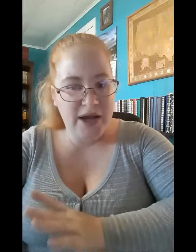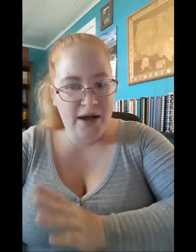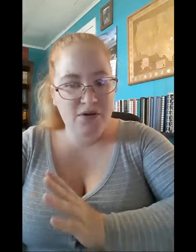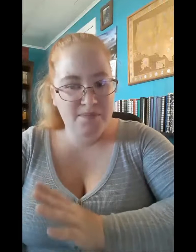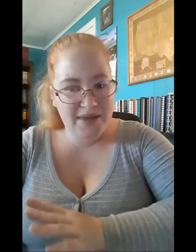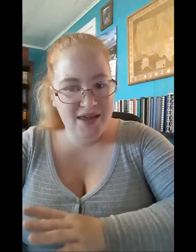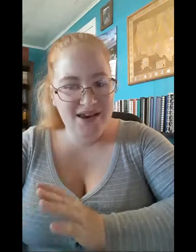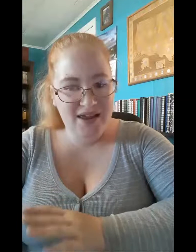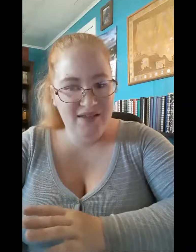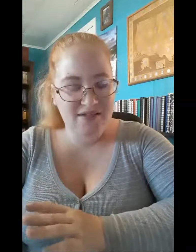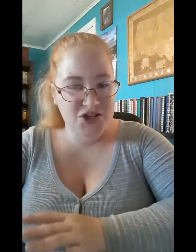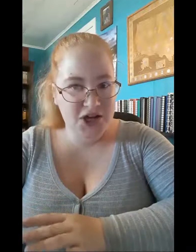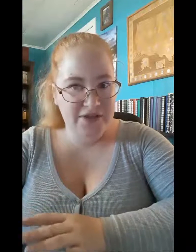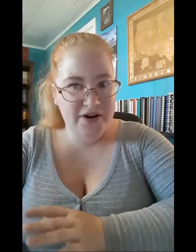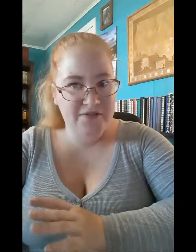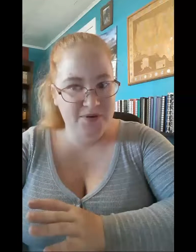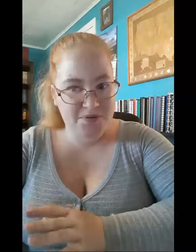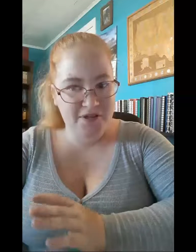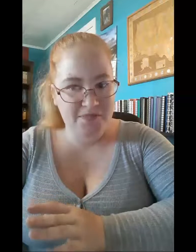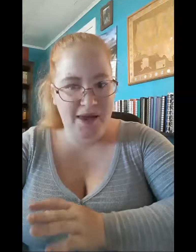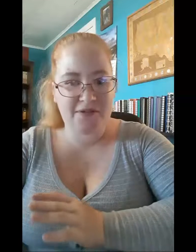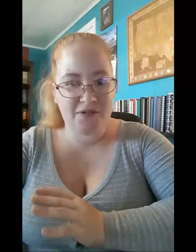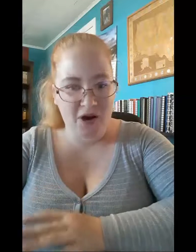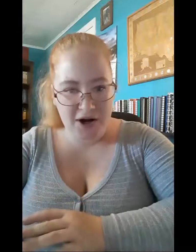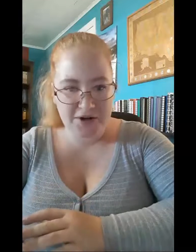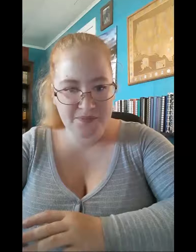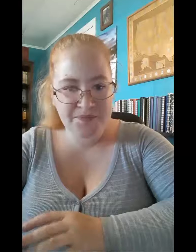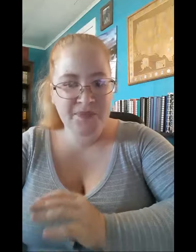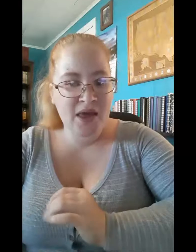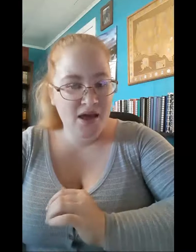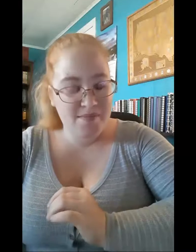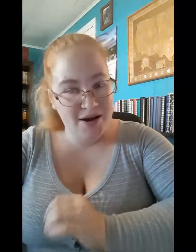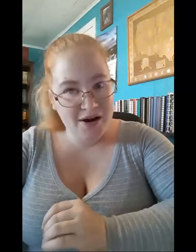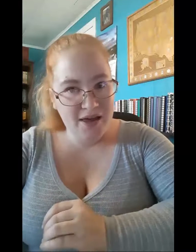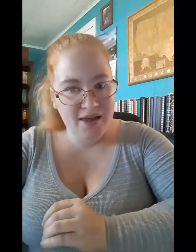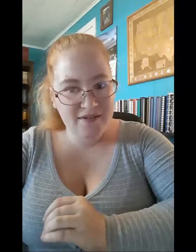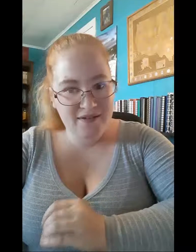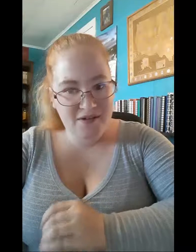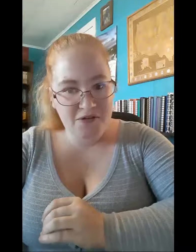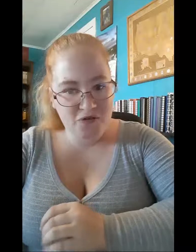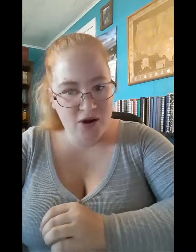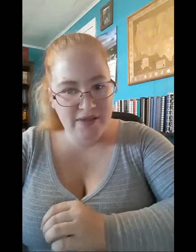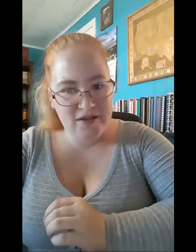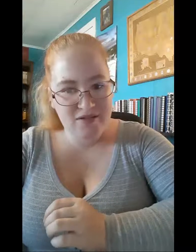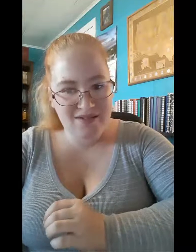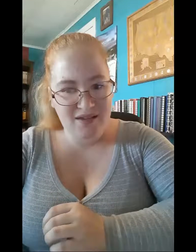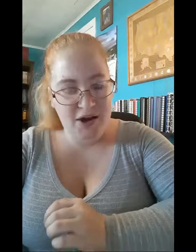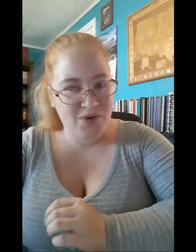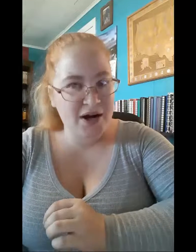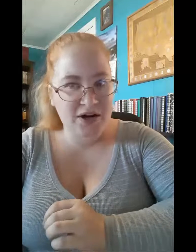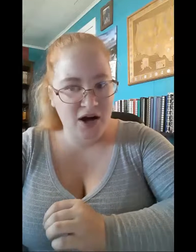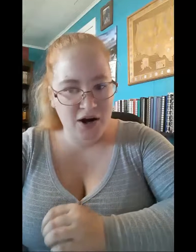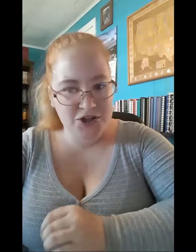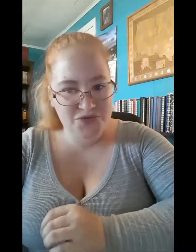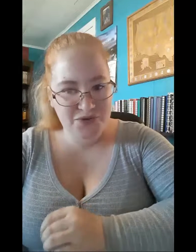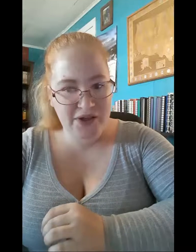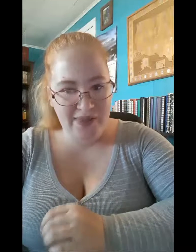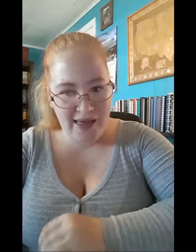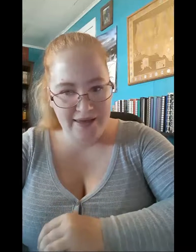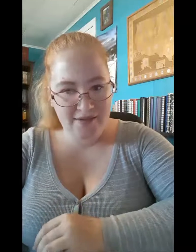now compete against each other for Prince Maxon's heart. America is still struggling to decide where her heart truly lies.